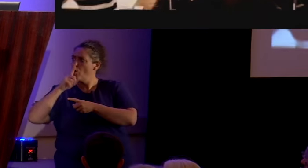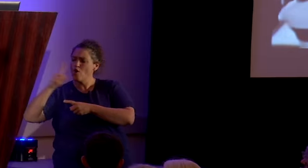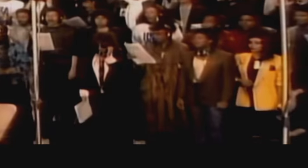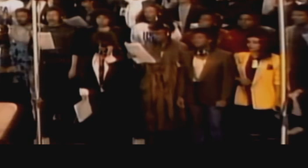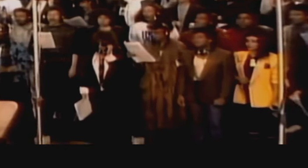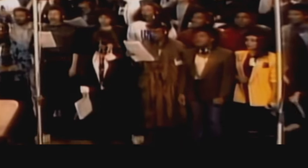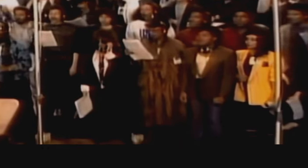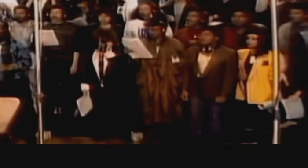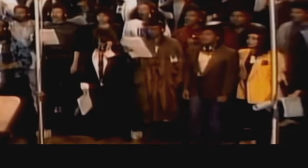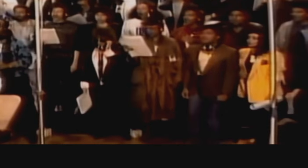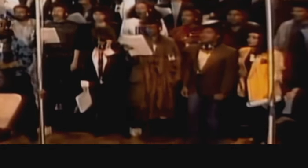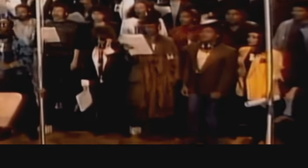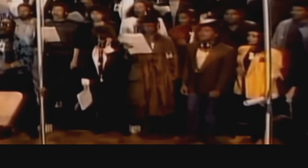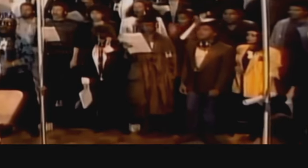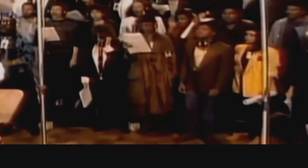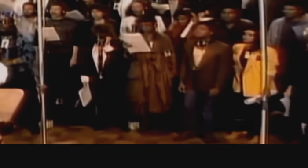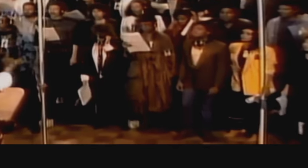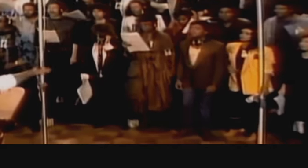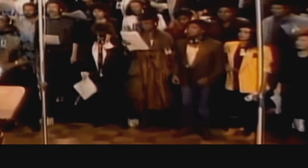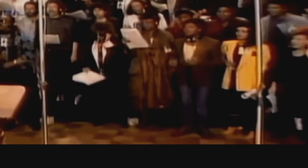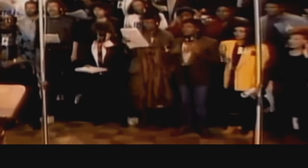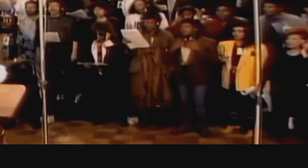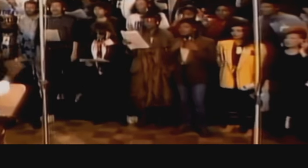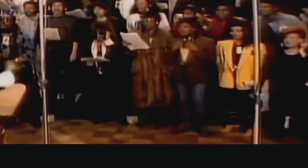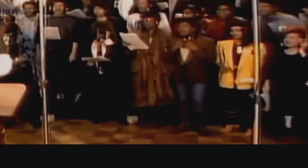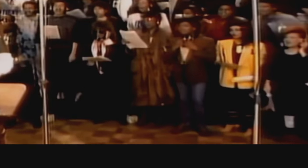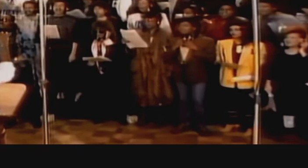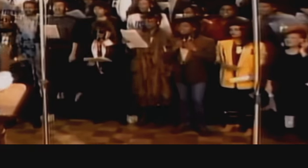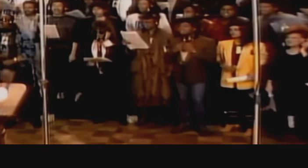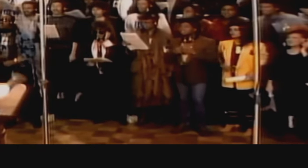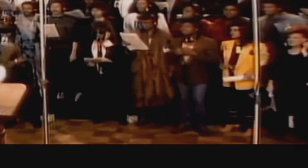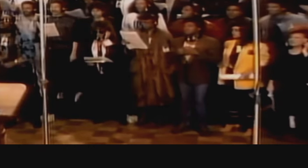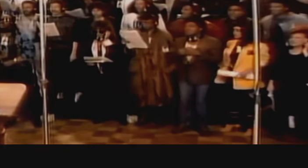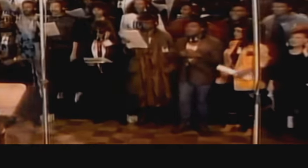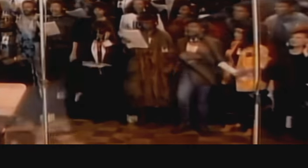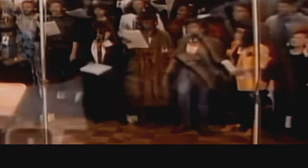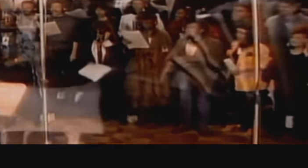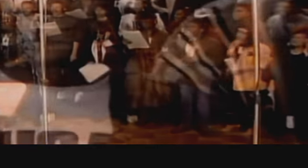the world. We are the children.